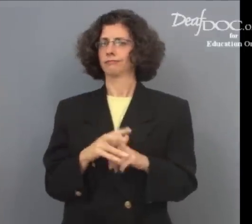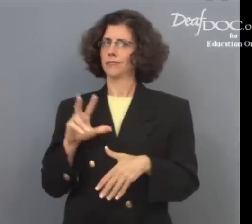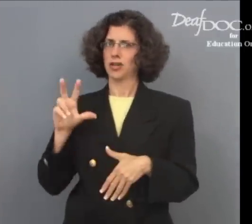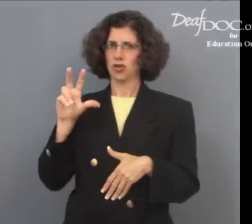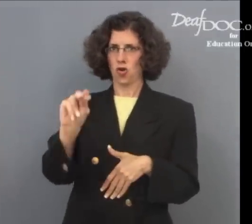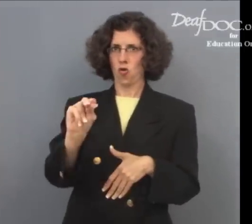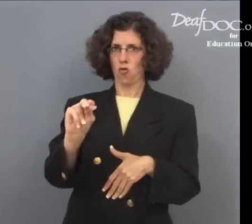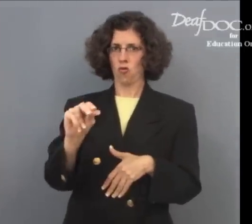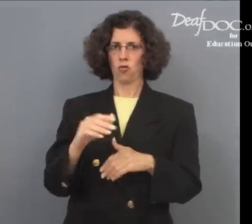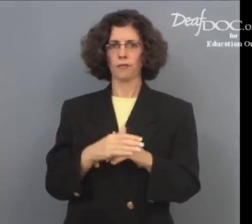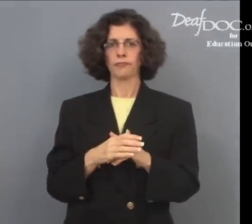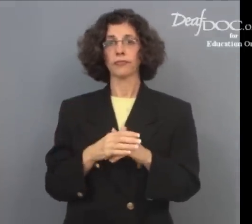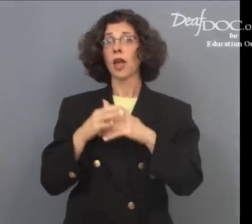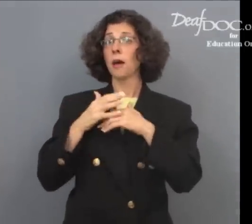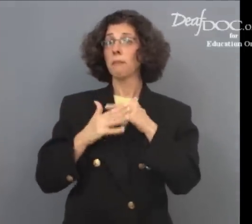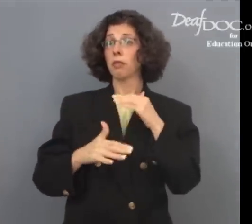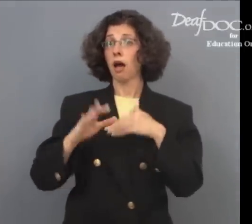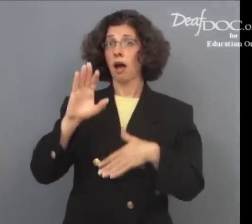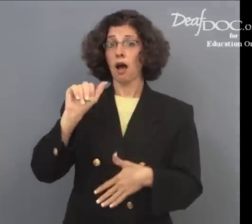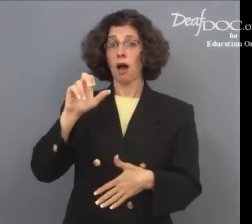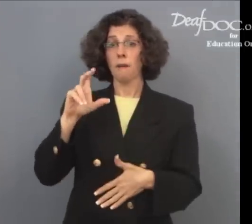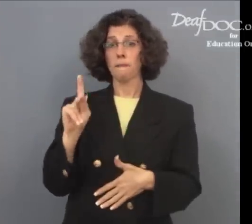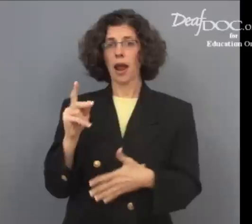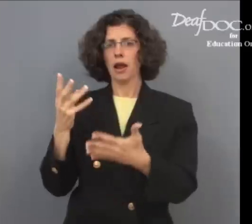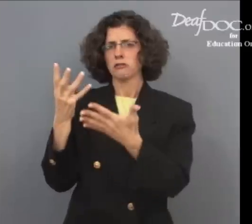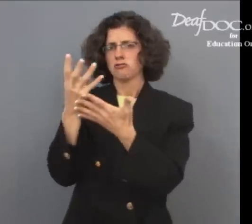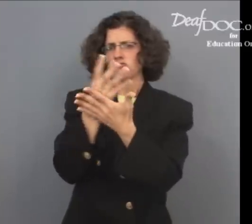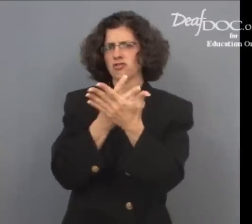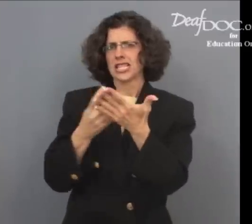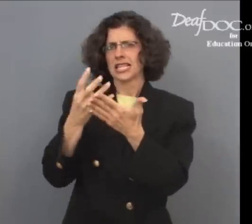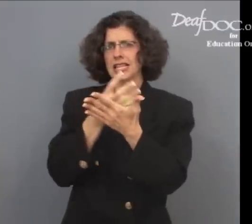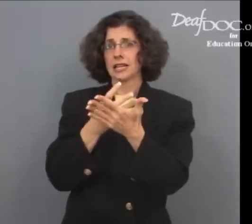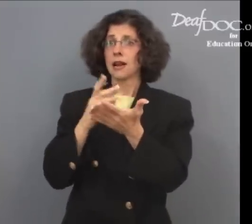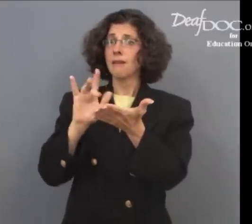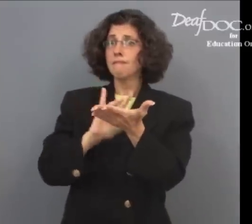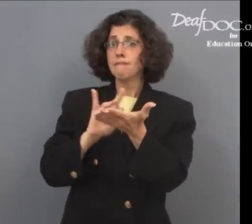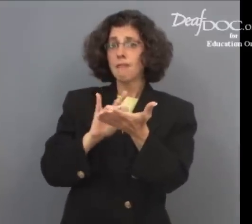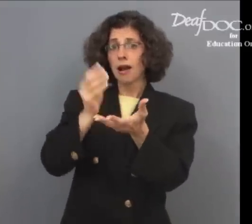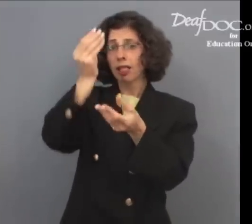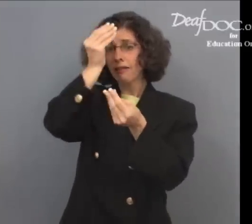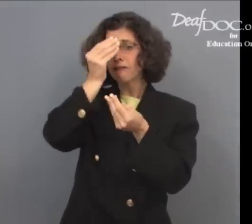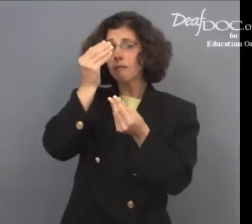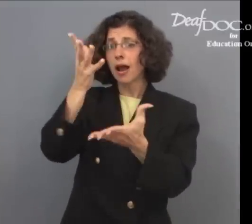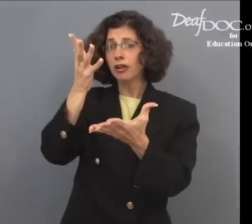Absolutely not. Blood banks screen your medical information.